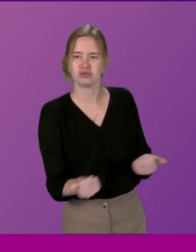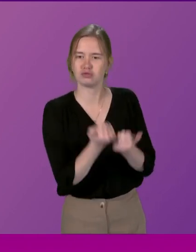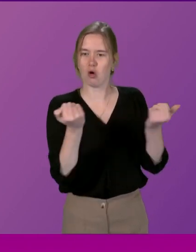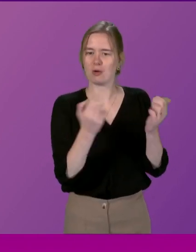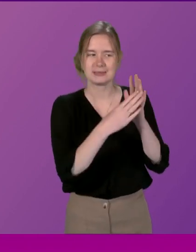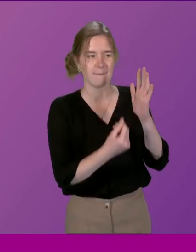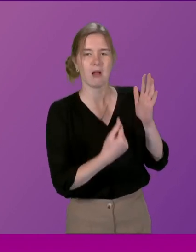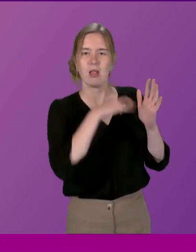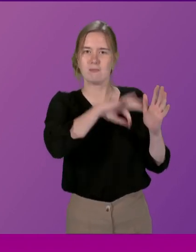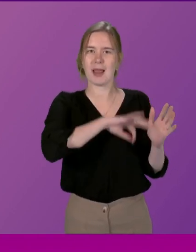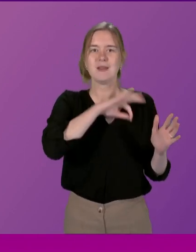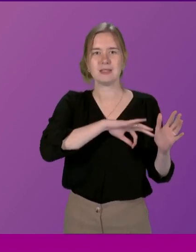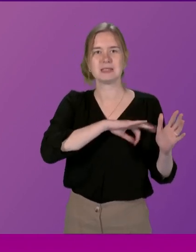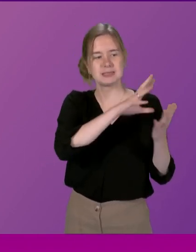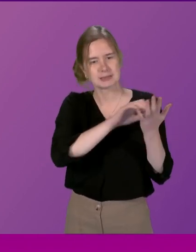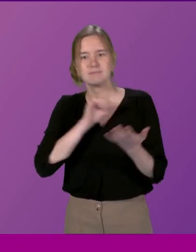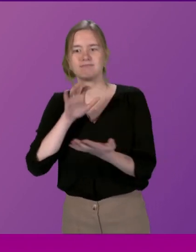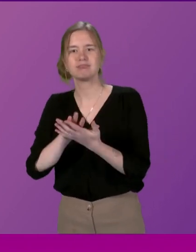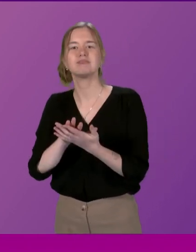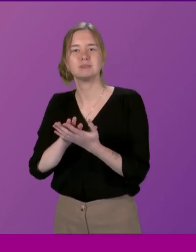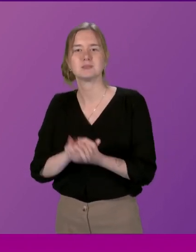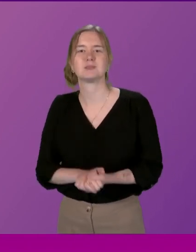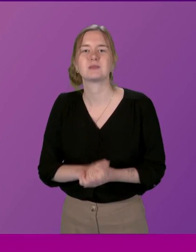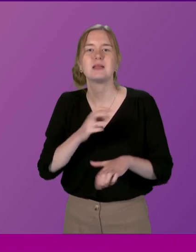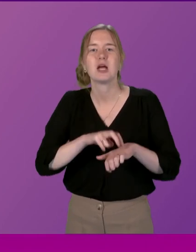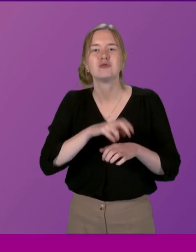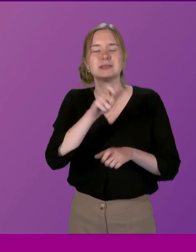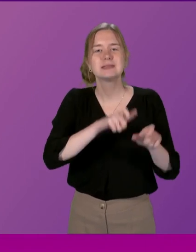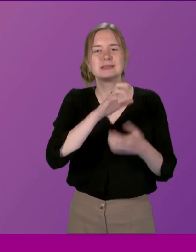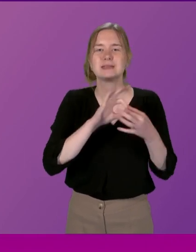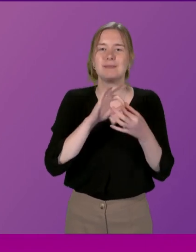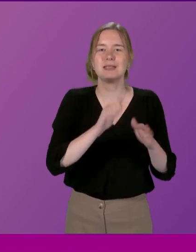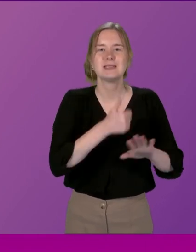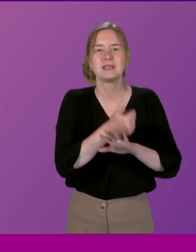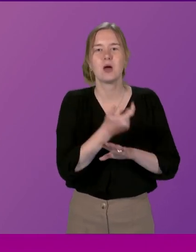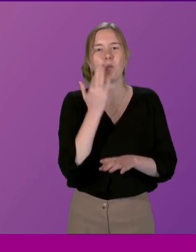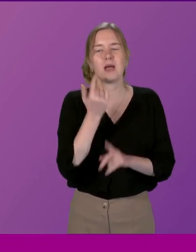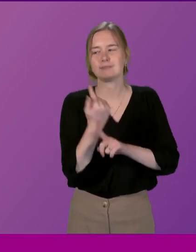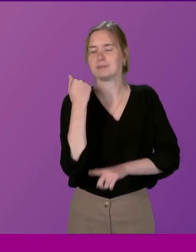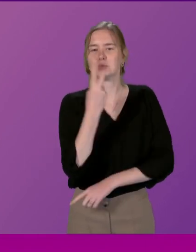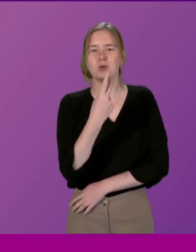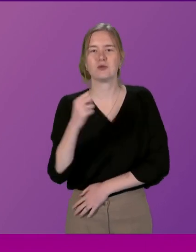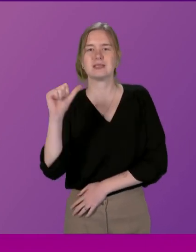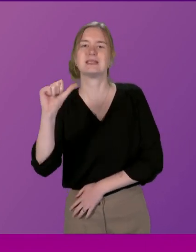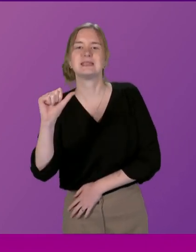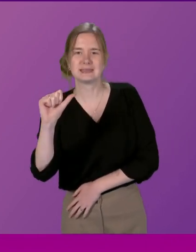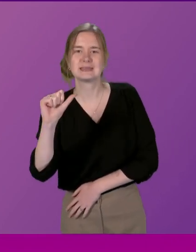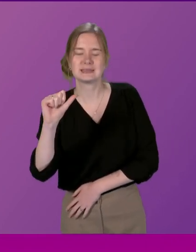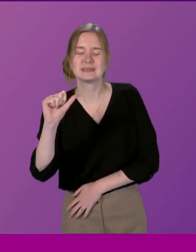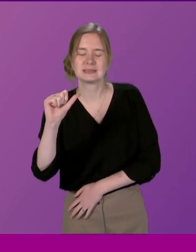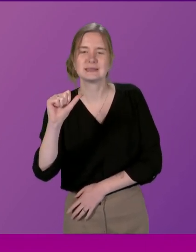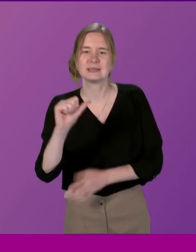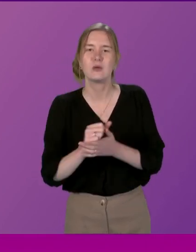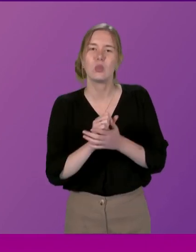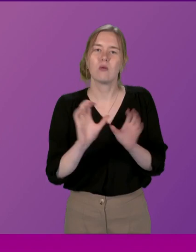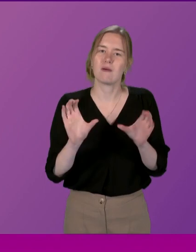of a well-structured citizens' assembly The Irish Citizens' Assembly was established in 2006 following the model of its pre-cessor The Convention